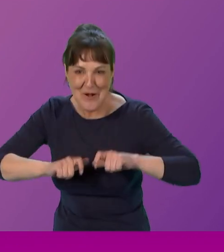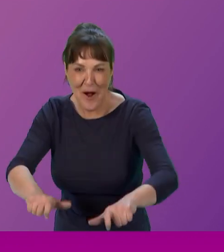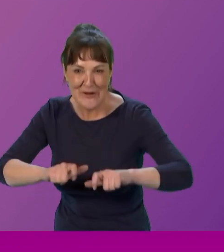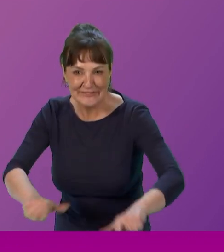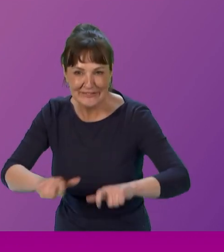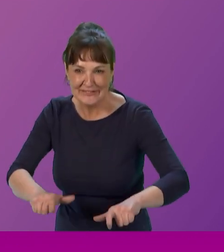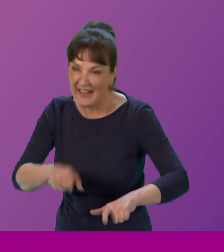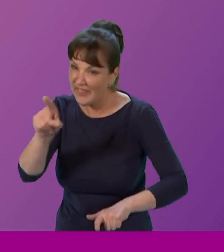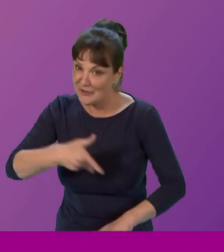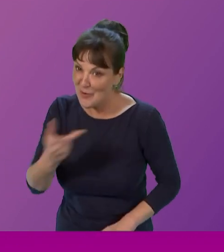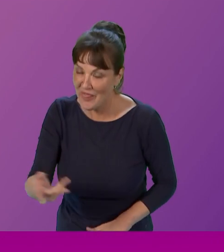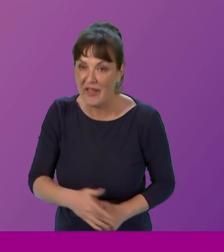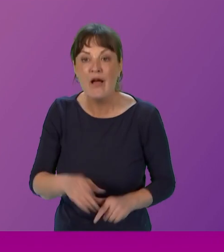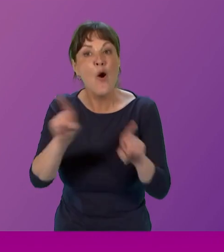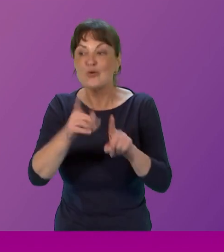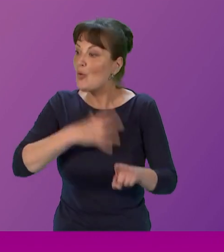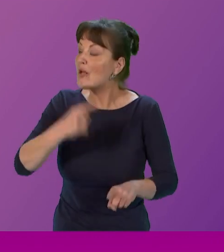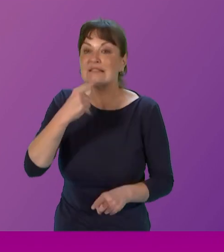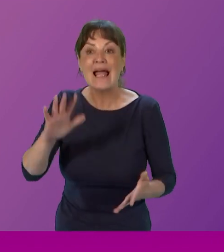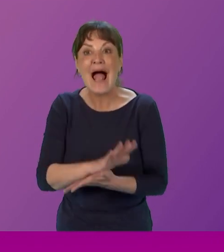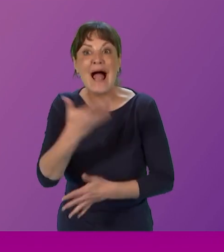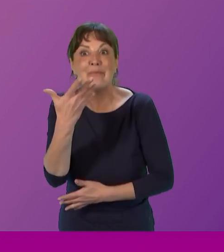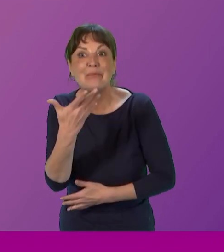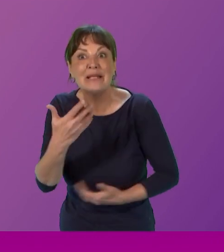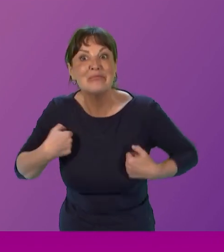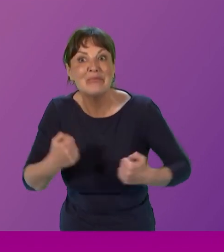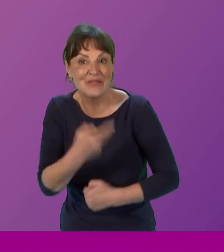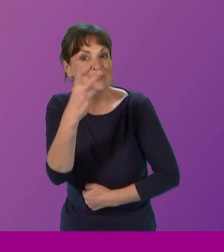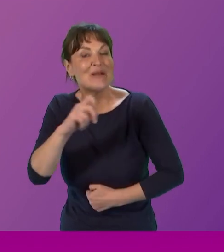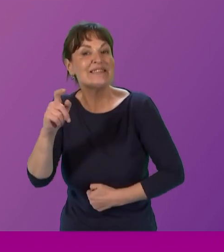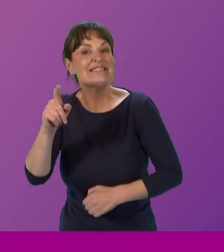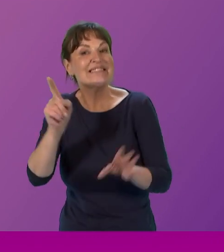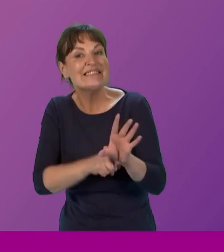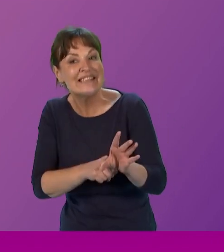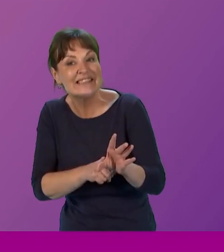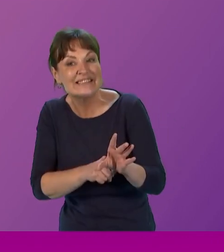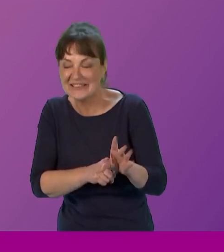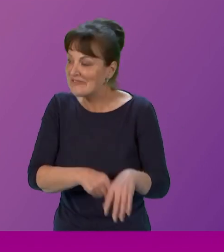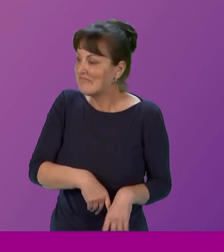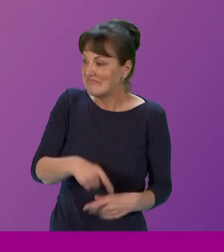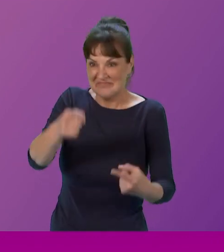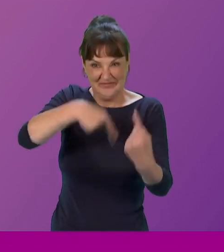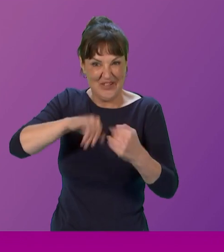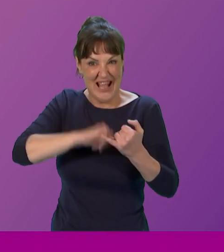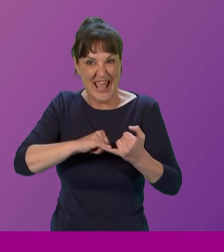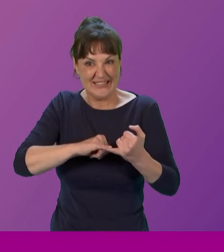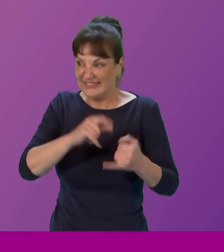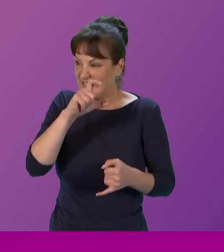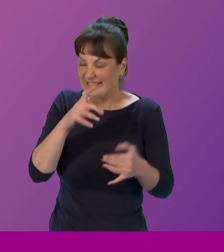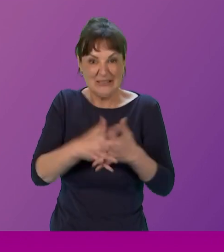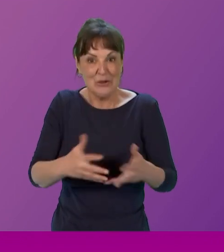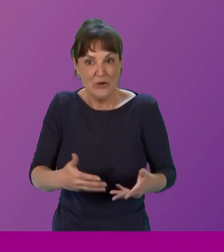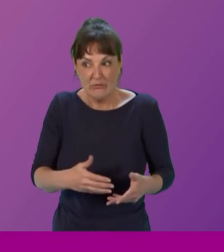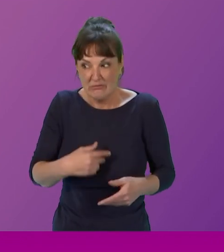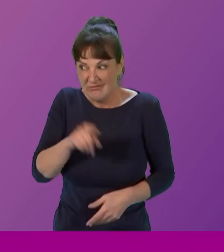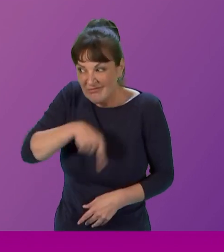casting forward into 20 years. Sweetheart, children, 20 years is that. Isn't it? I mean, how many